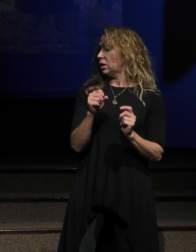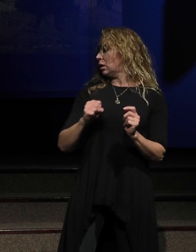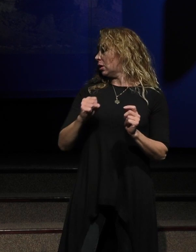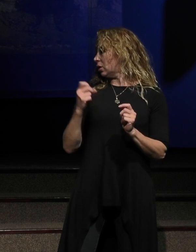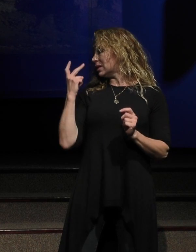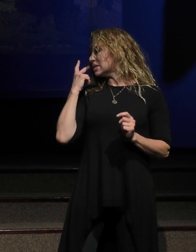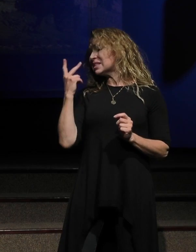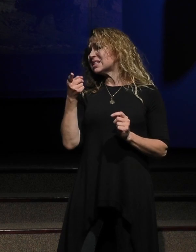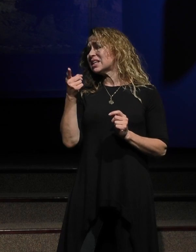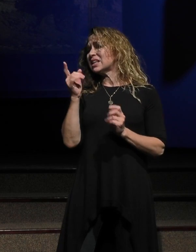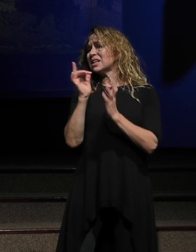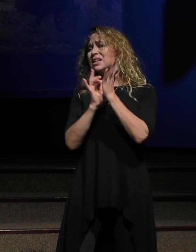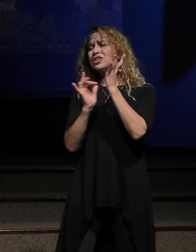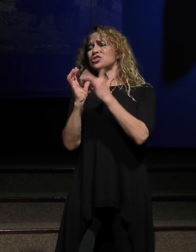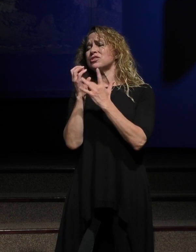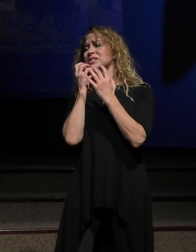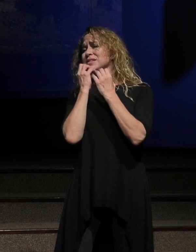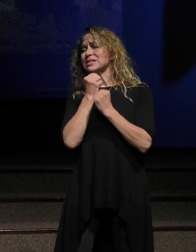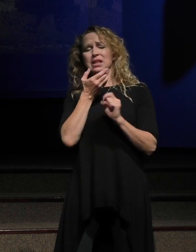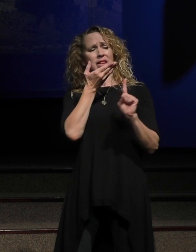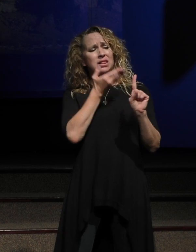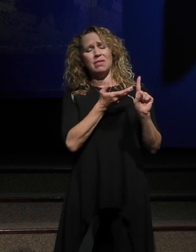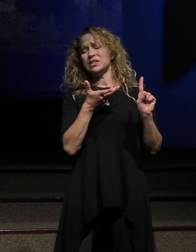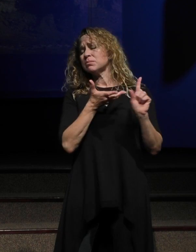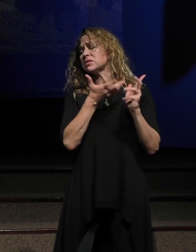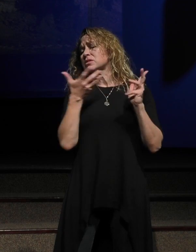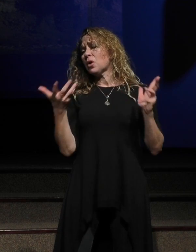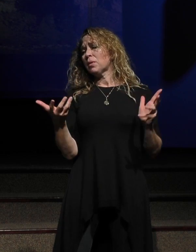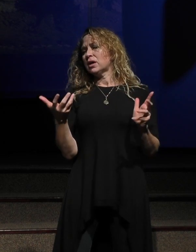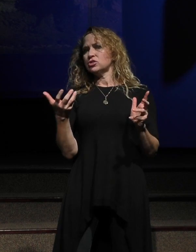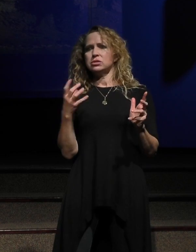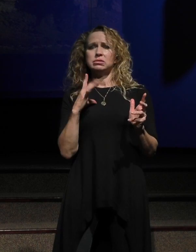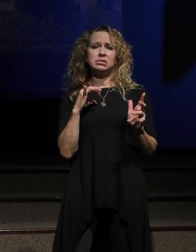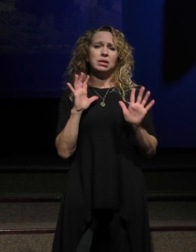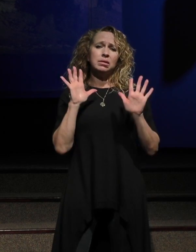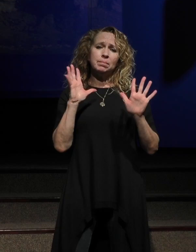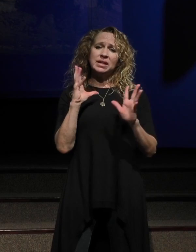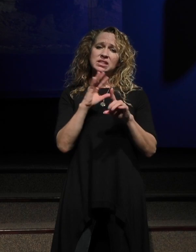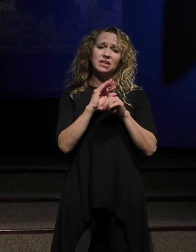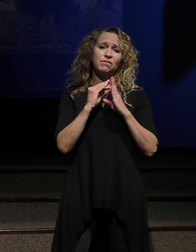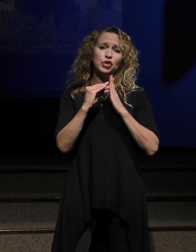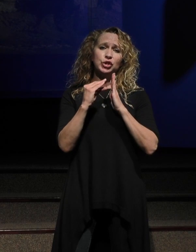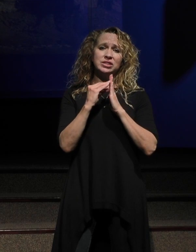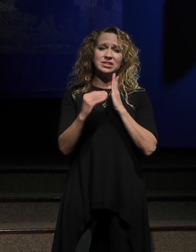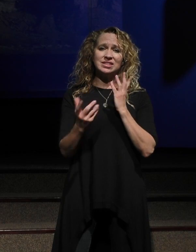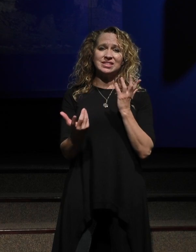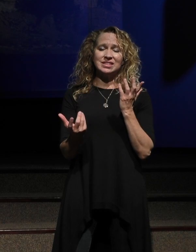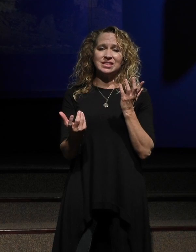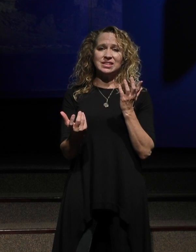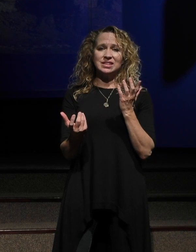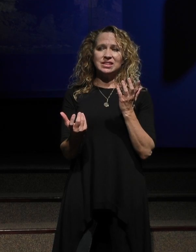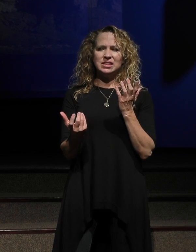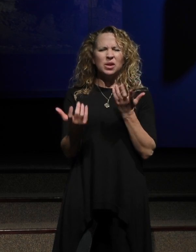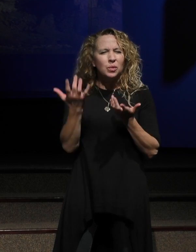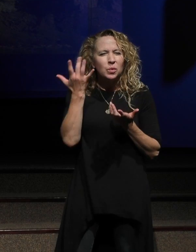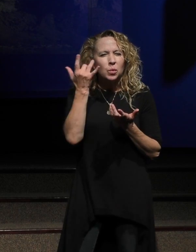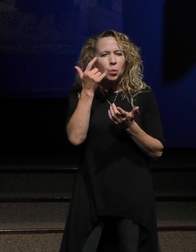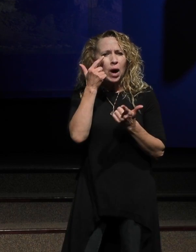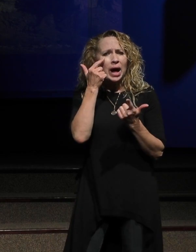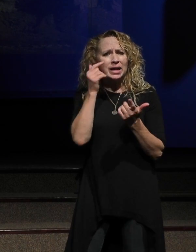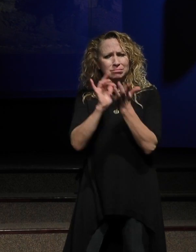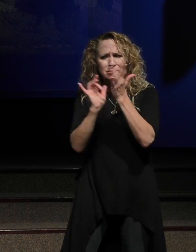loved them. I love, this is such an incredible, incredible verse. It says that Jesus wept. You say, why did Jesus, was it because